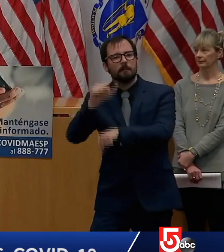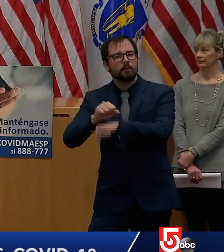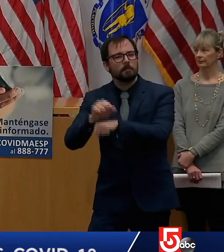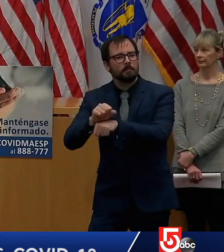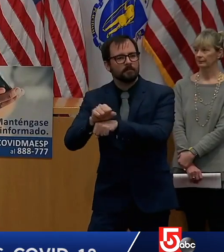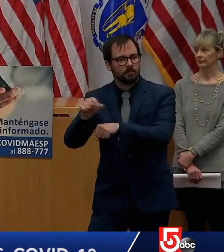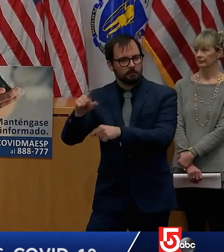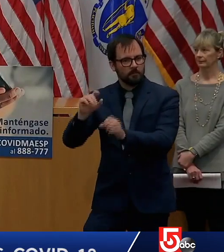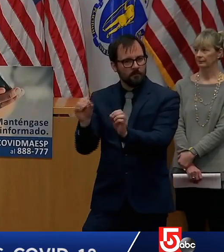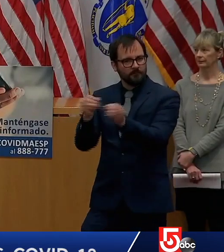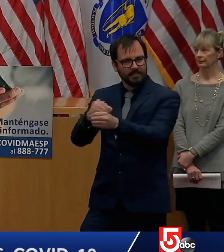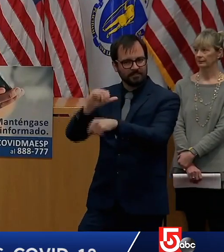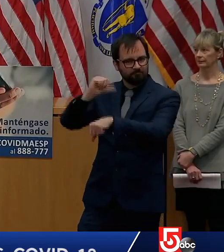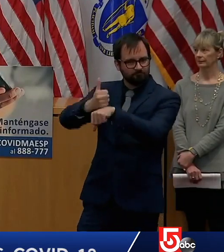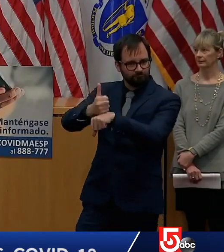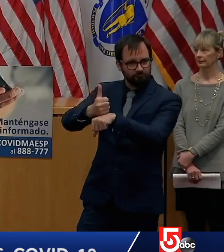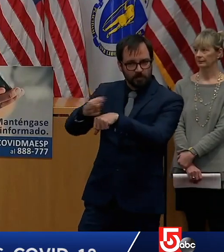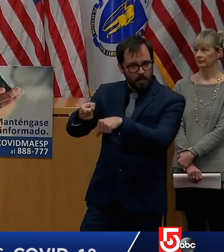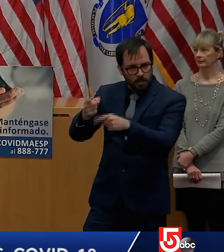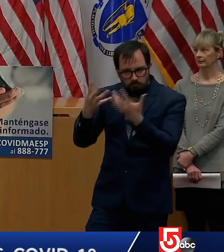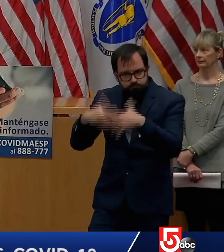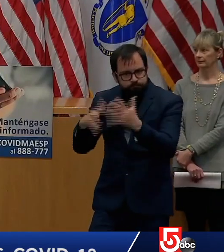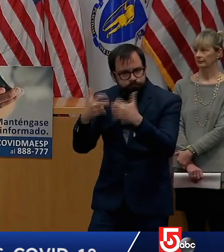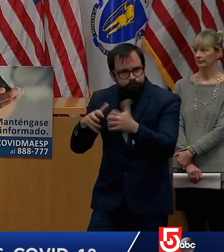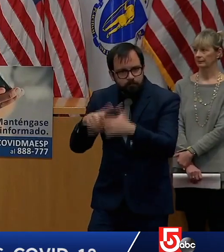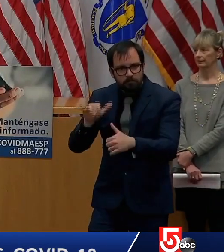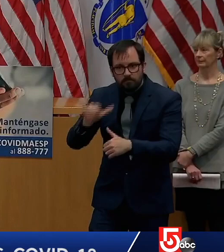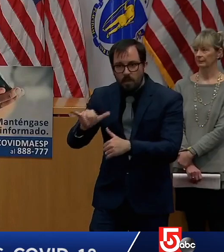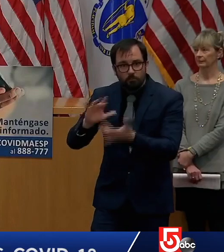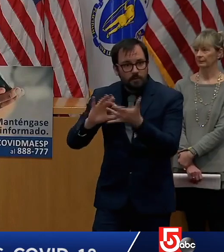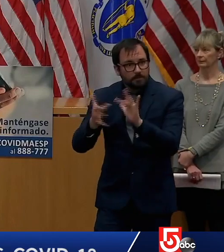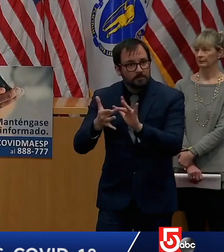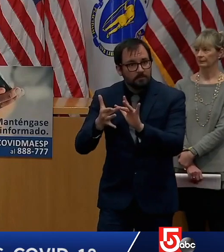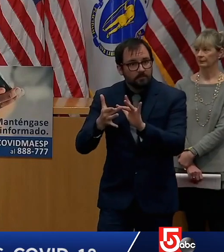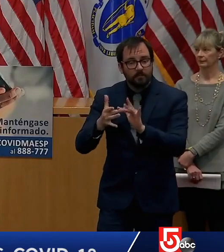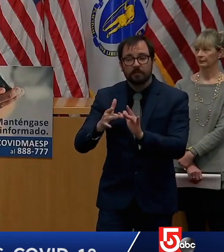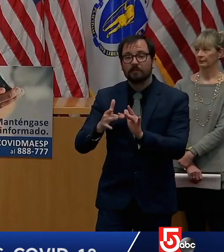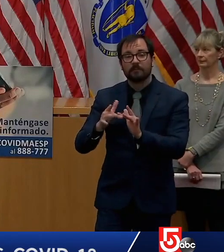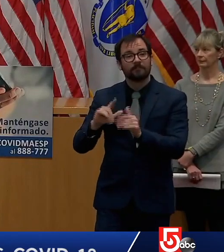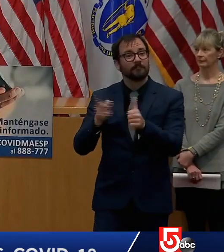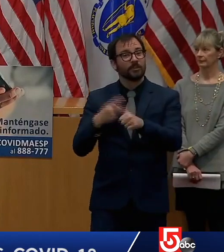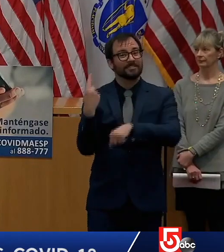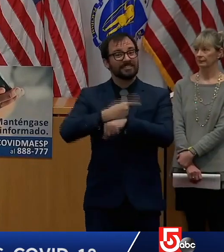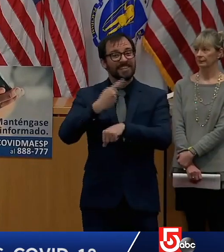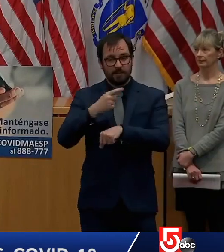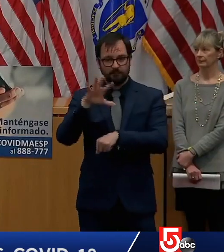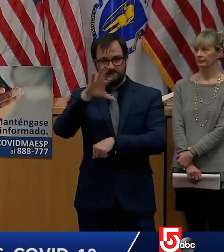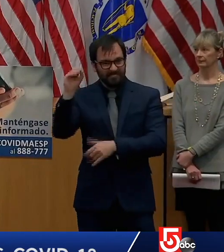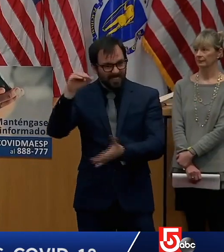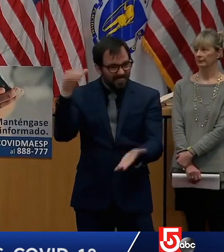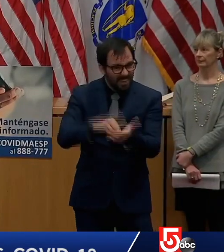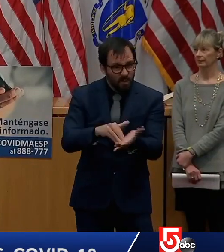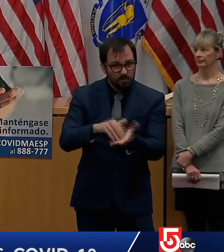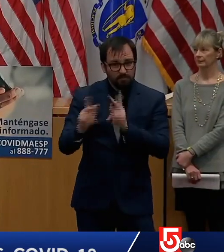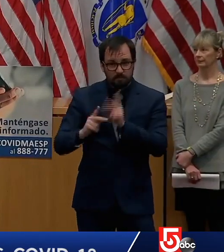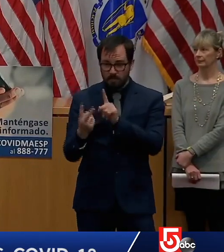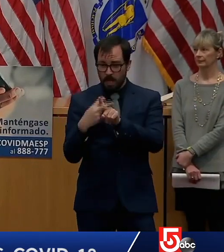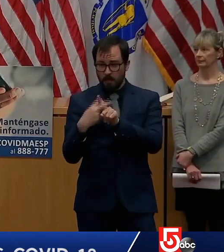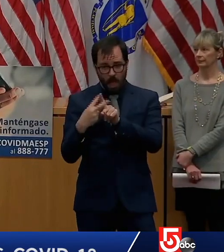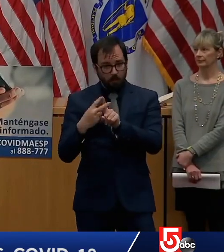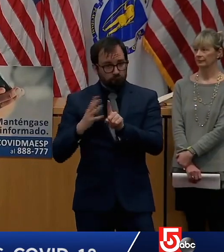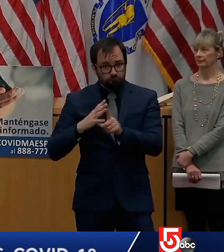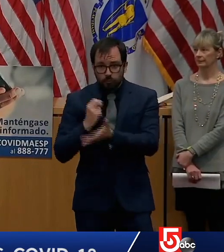major influx of about 50 000 claims in the first day residents can go online at mass.gov